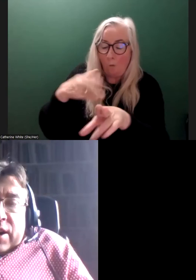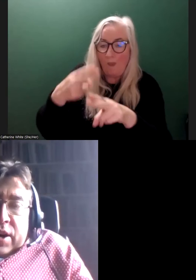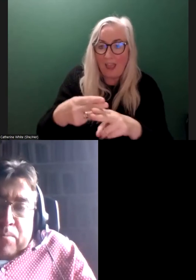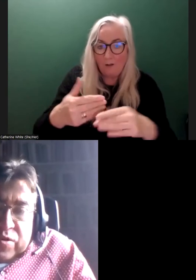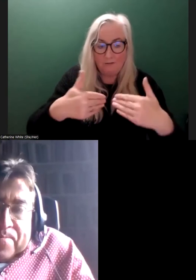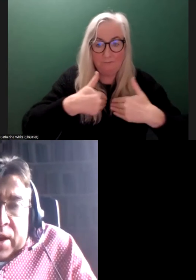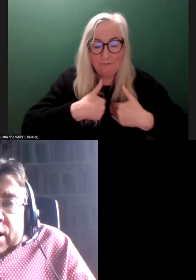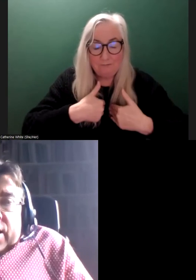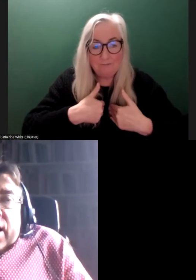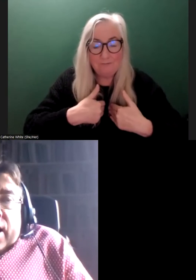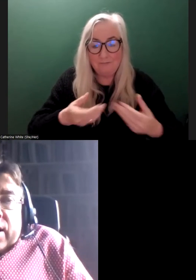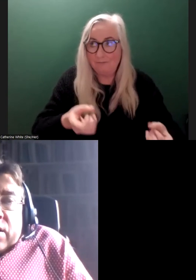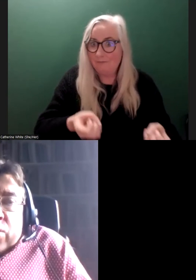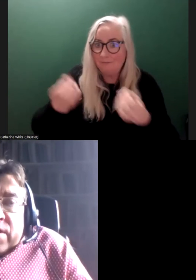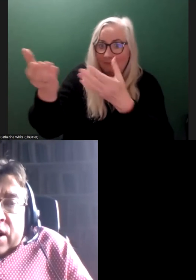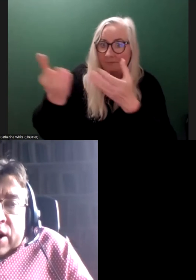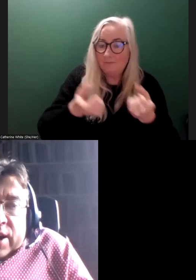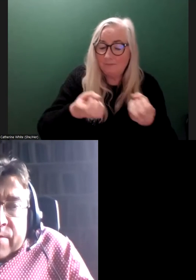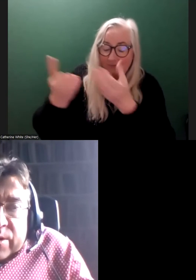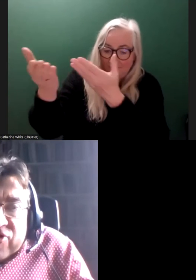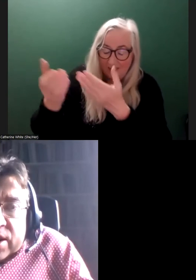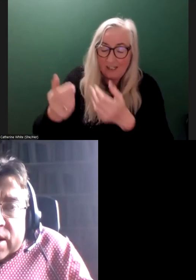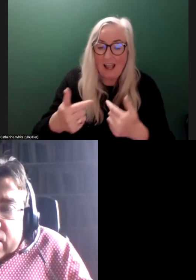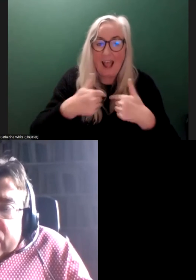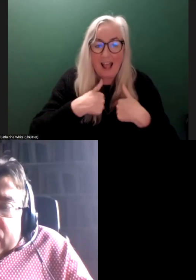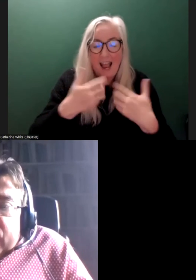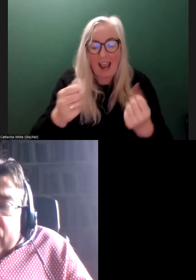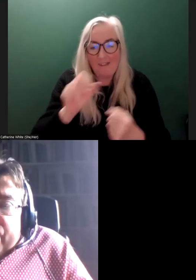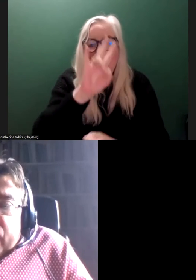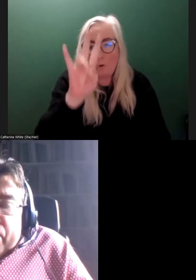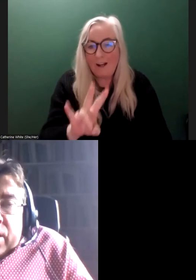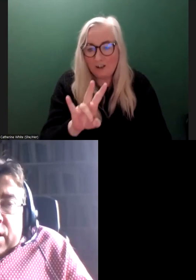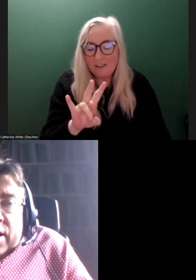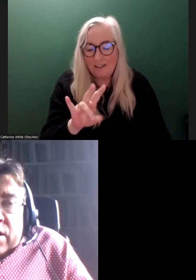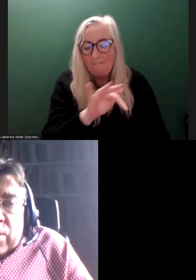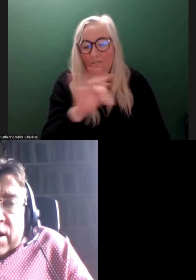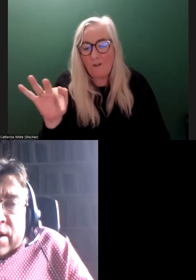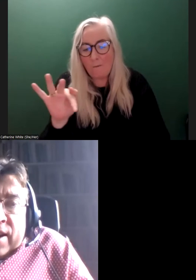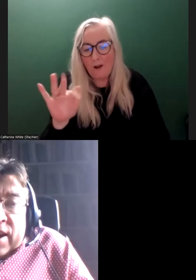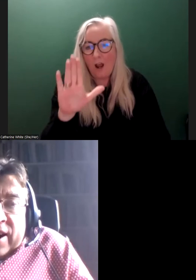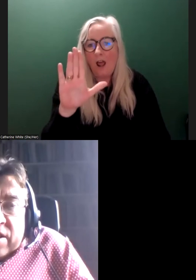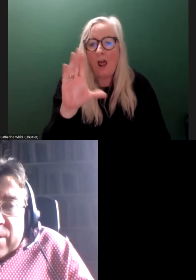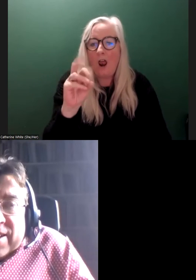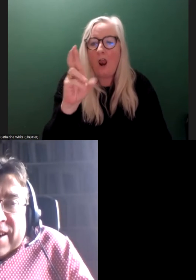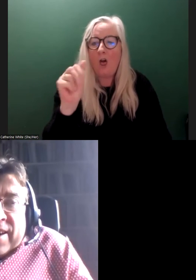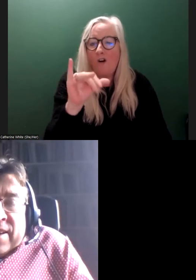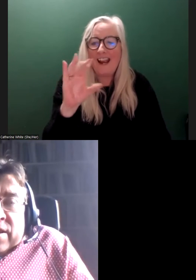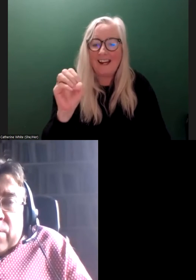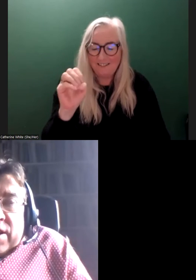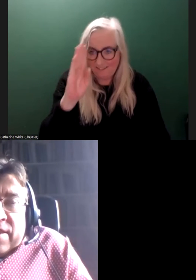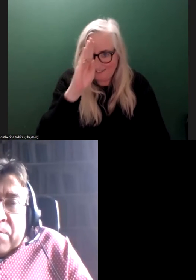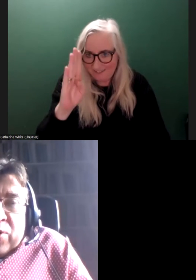input. And, of course, I have a question in here from Lorraine Lally. Hi, Lorraine.